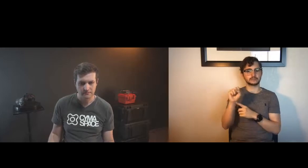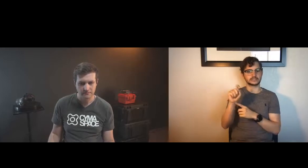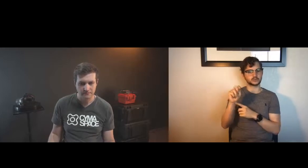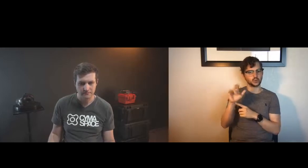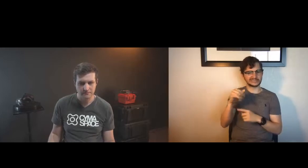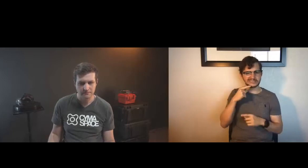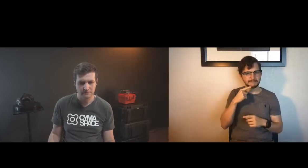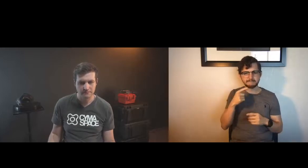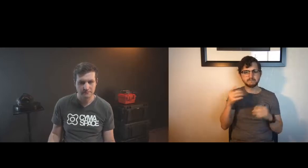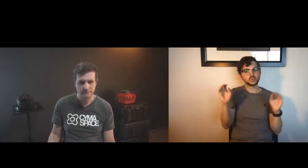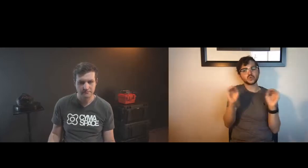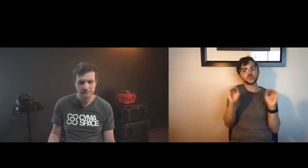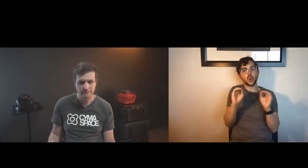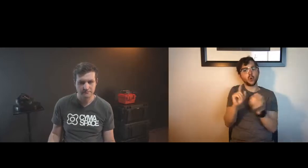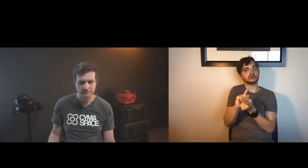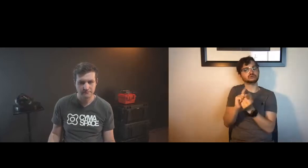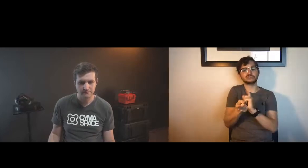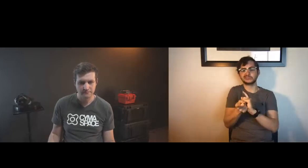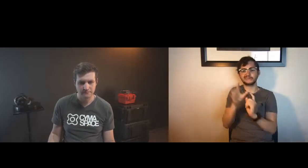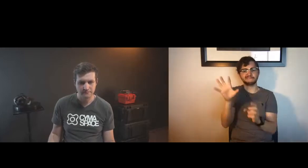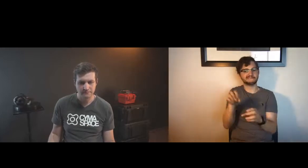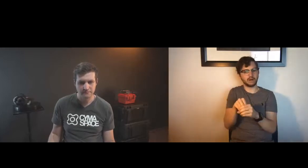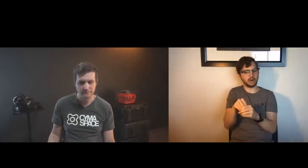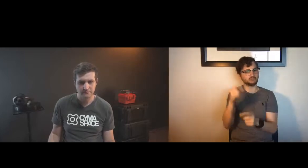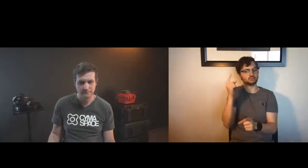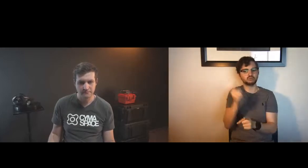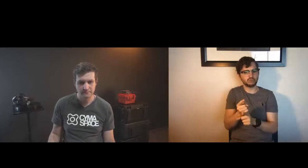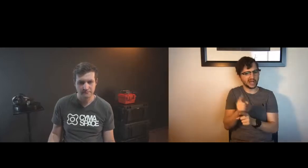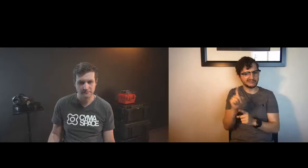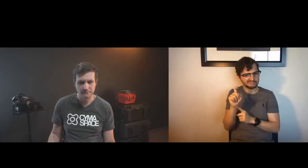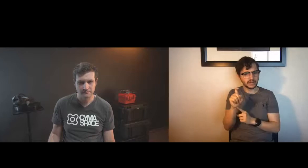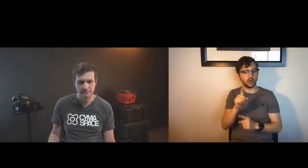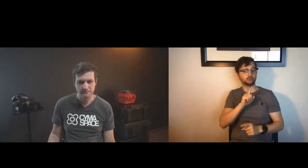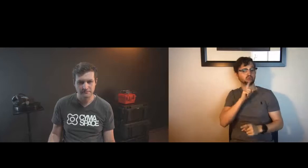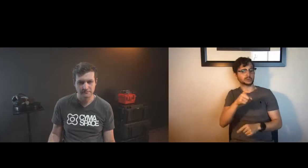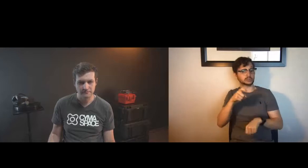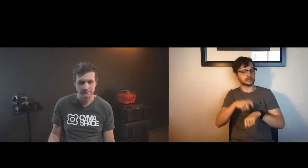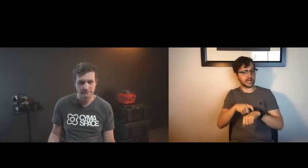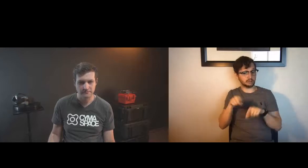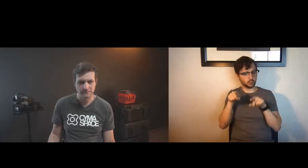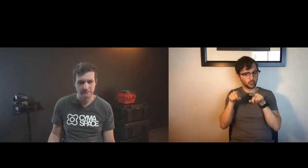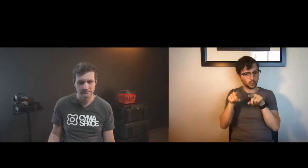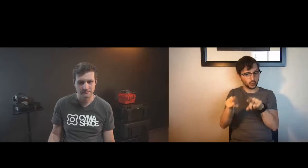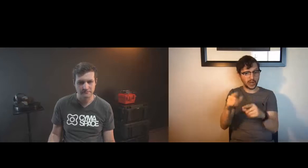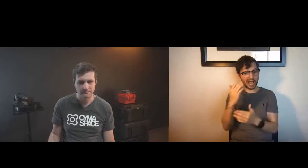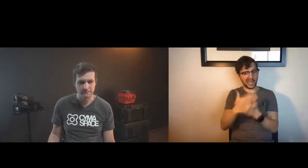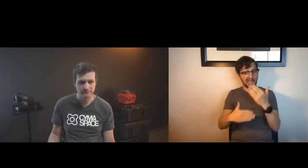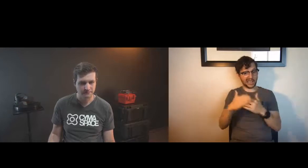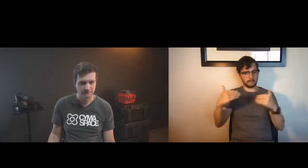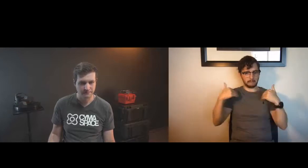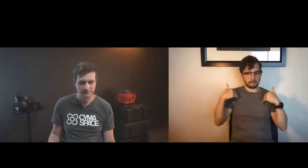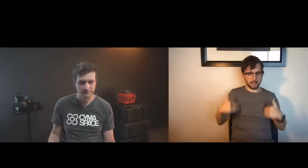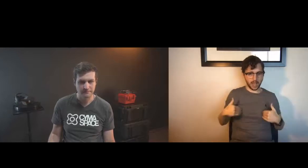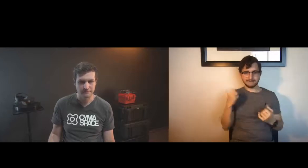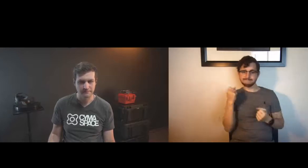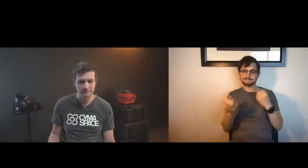the first is from jennifer story she's saying there's no quote unquote translation involved here correct it's real-time